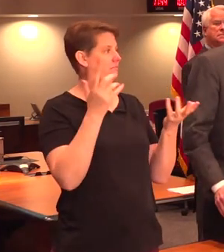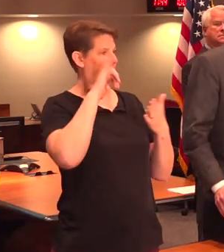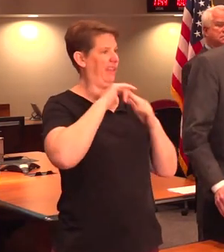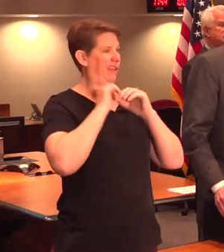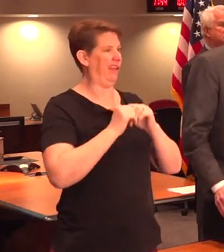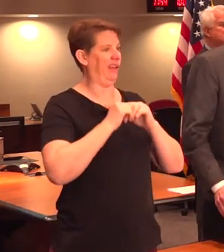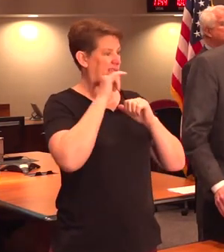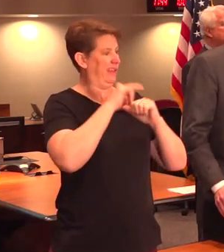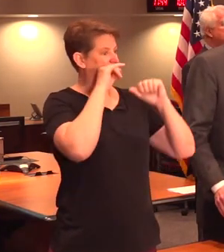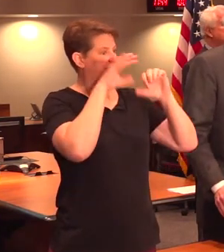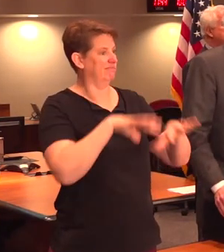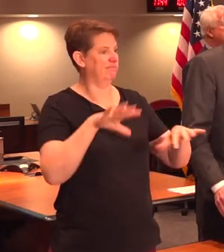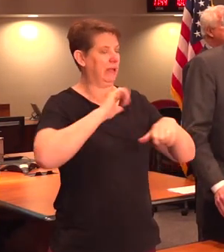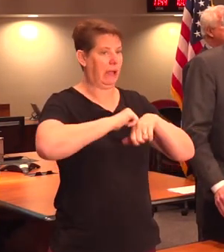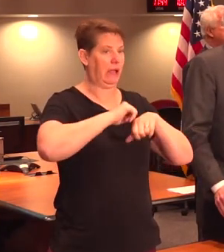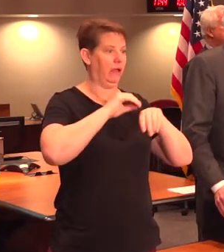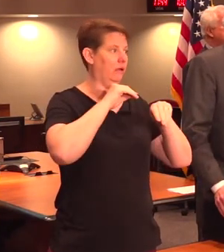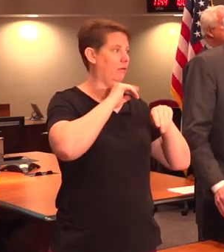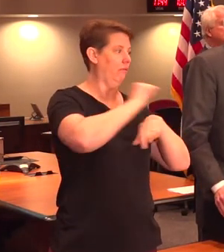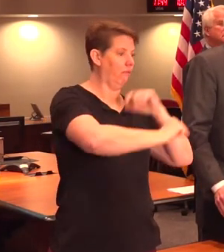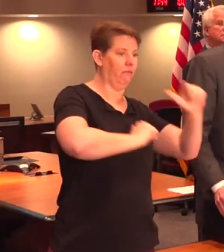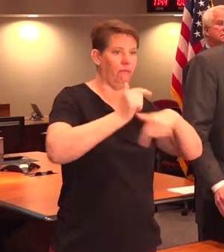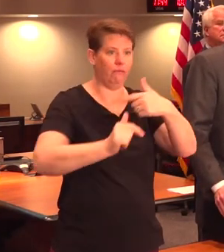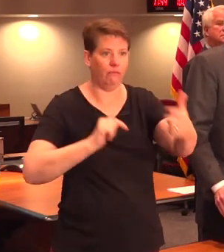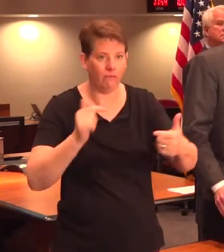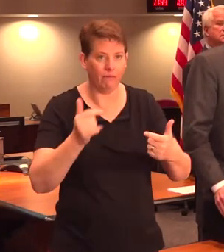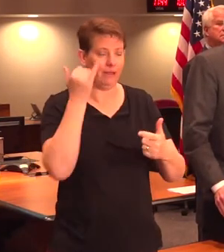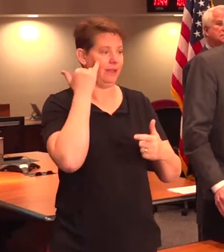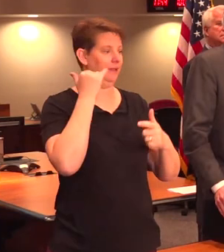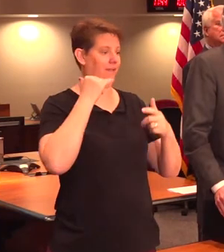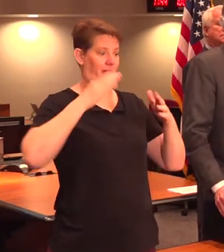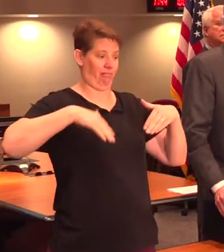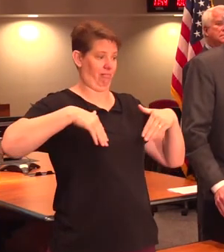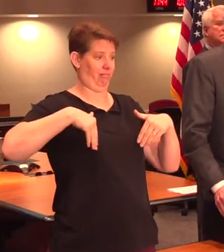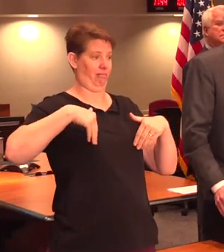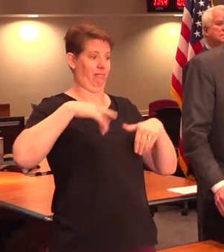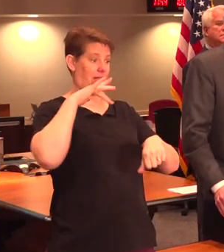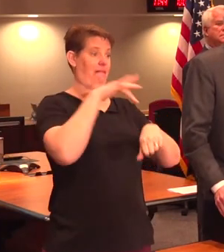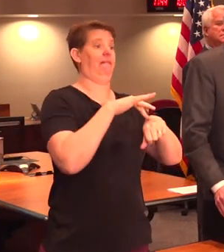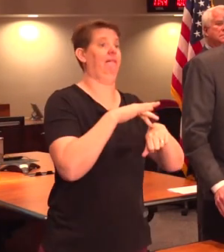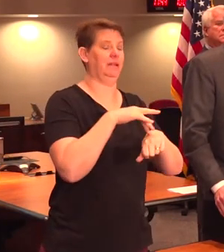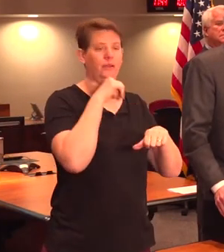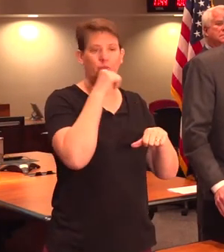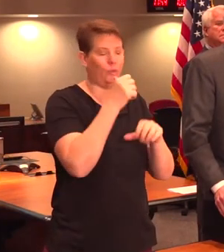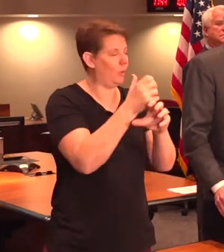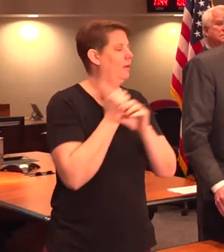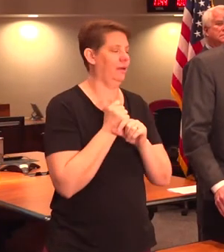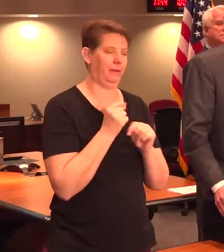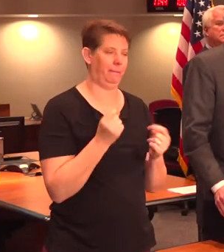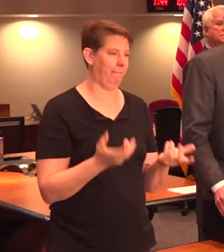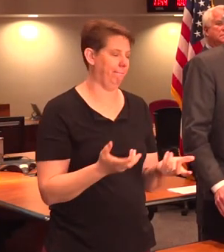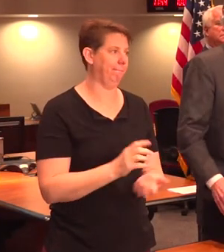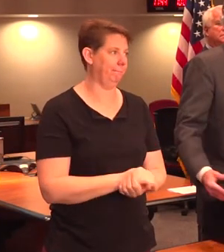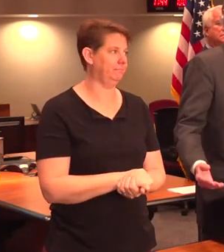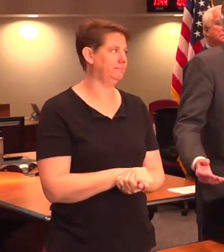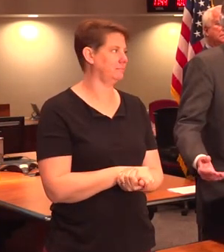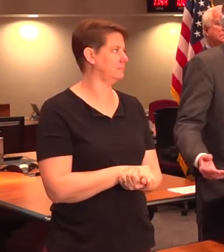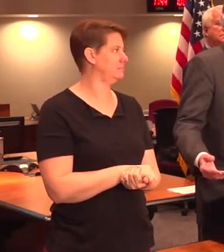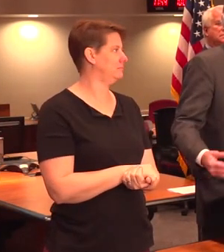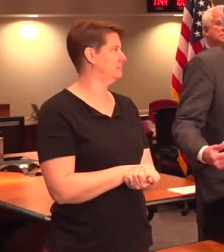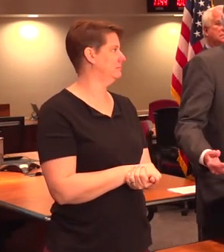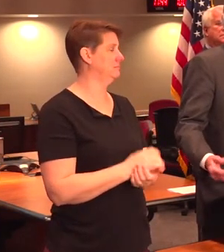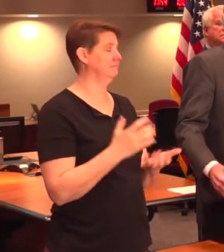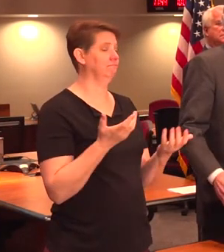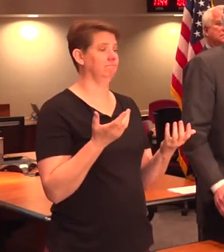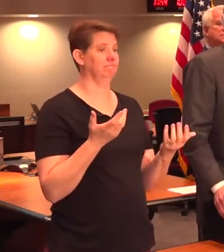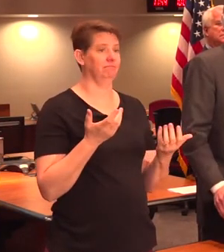this is spread. And if you don't do that, you're not going to contact. You're not going to it. And it